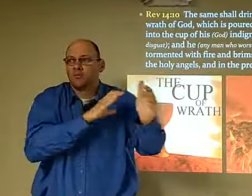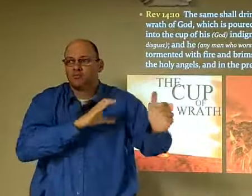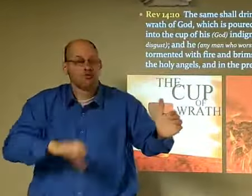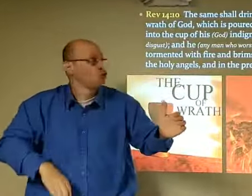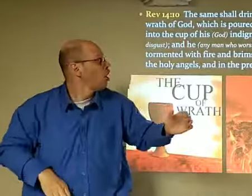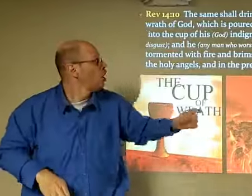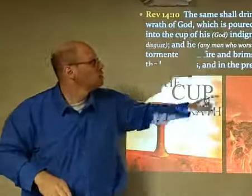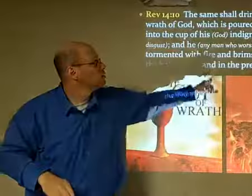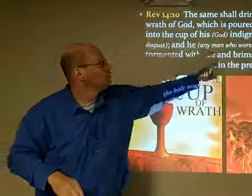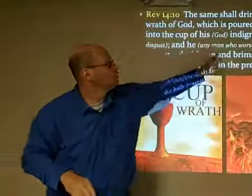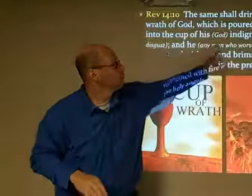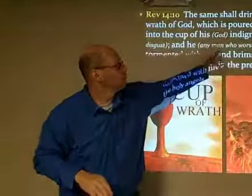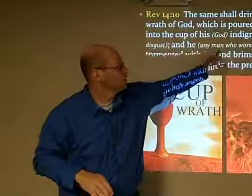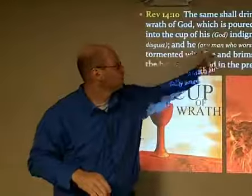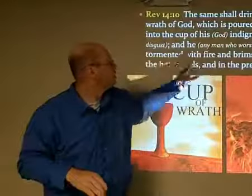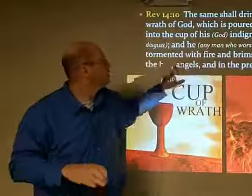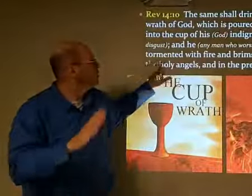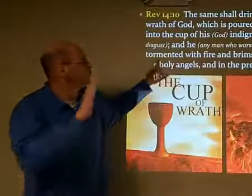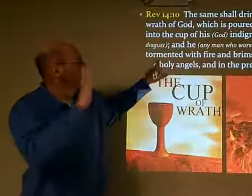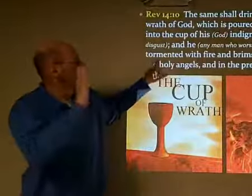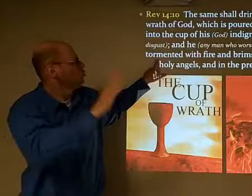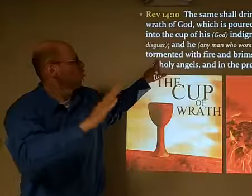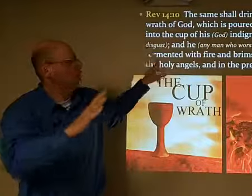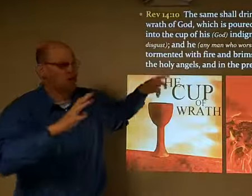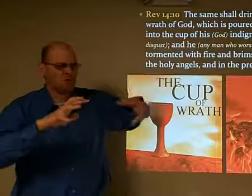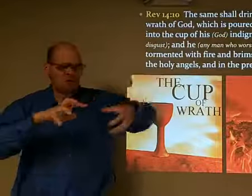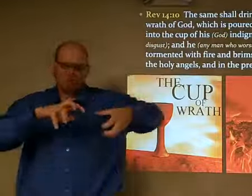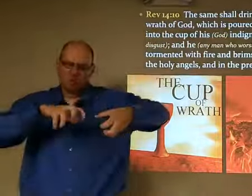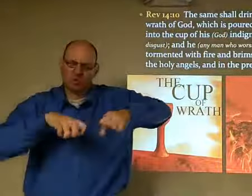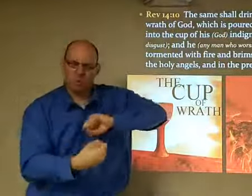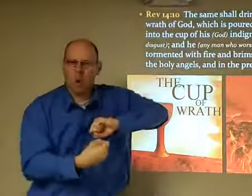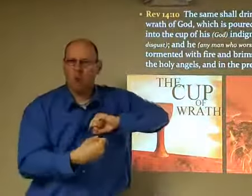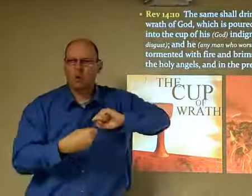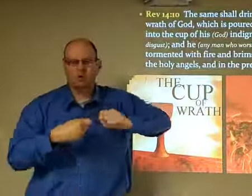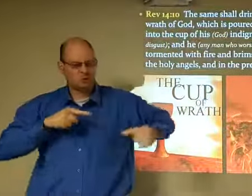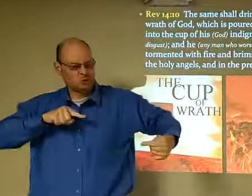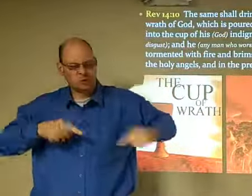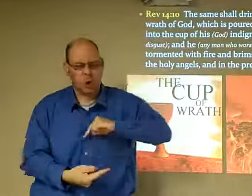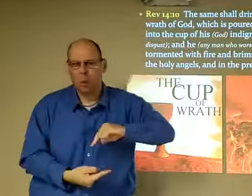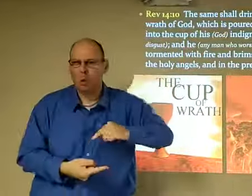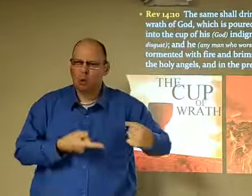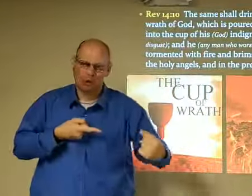shall be tormented with fire and brimstone